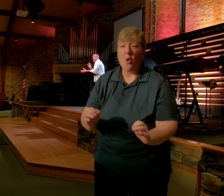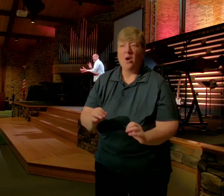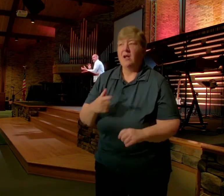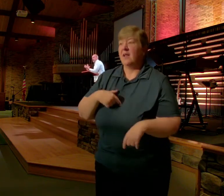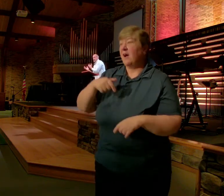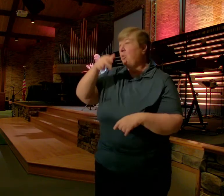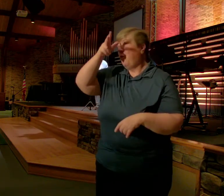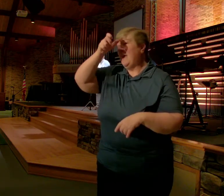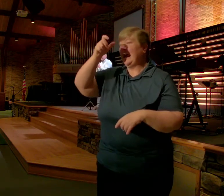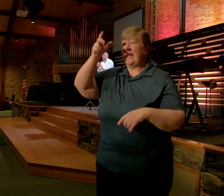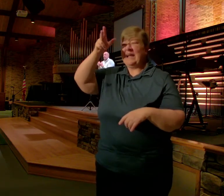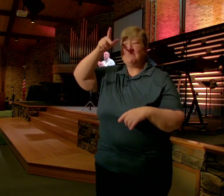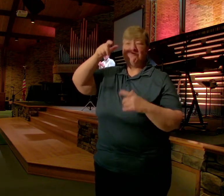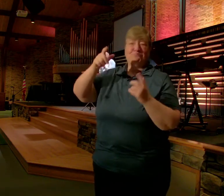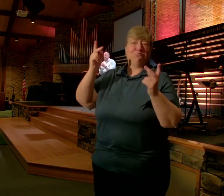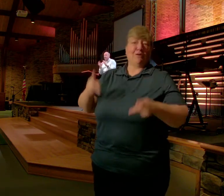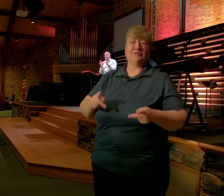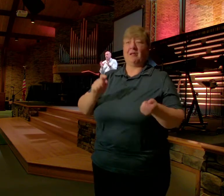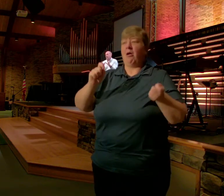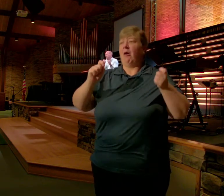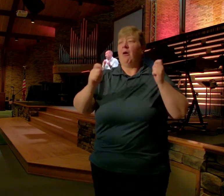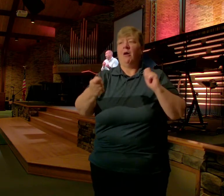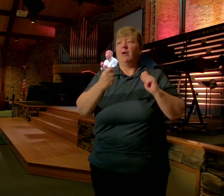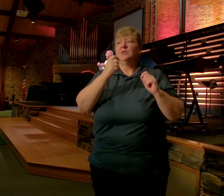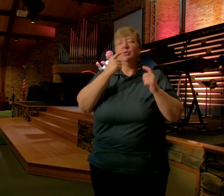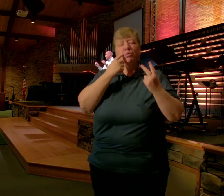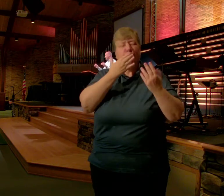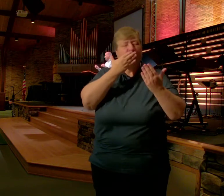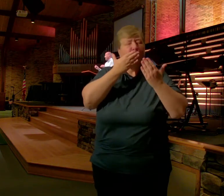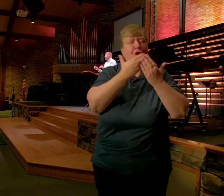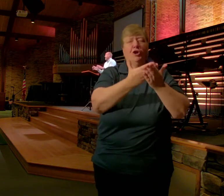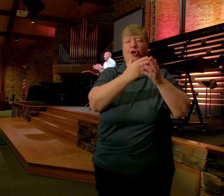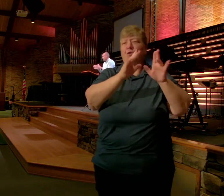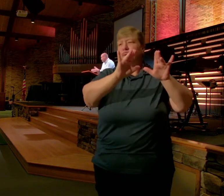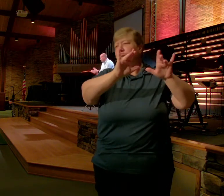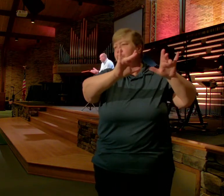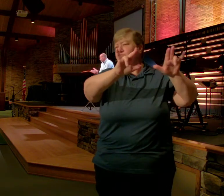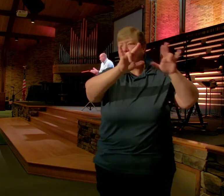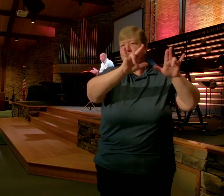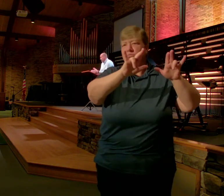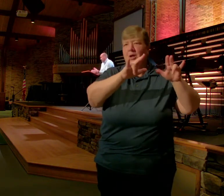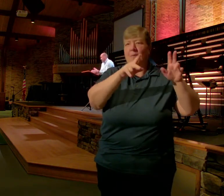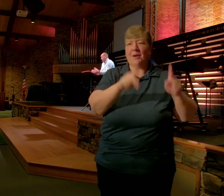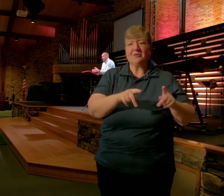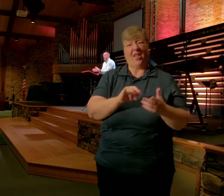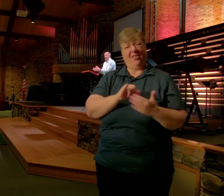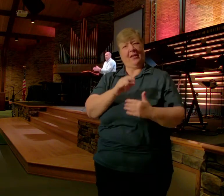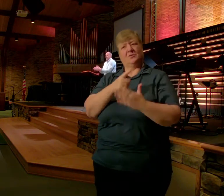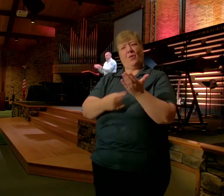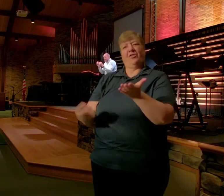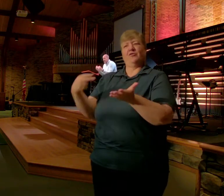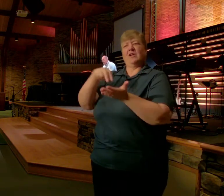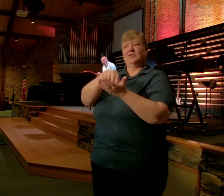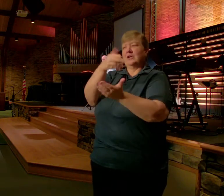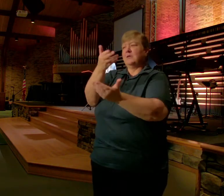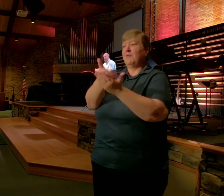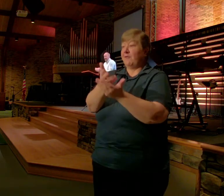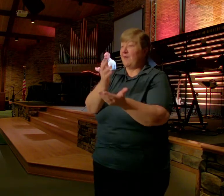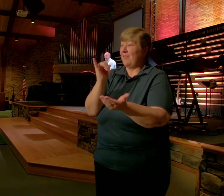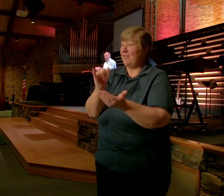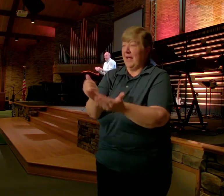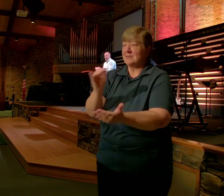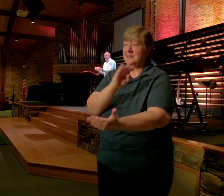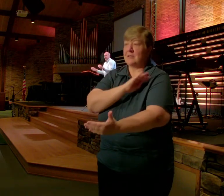Evil And Turn Them Into A Person Who Is Virtuous And Good And Kind That's What The Resurrection Proves And That's The Power